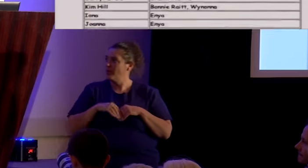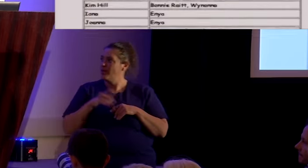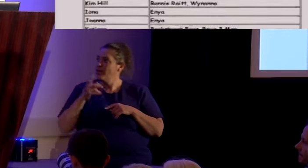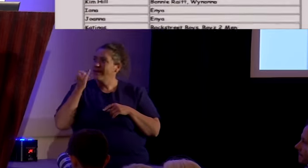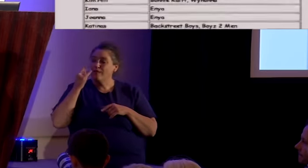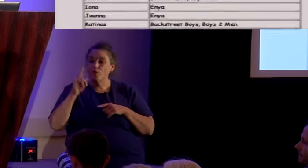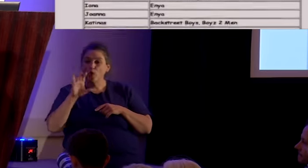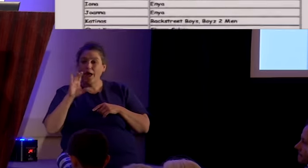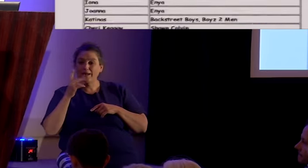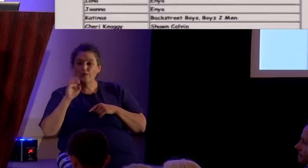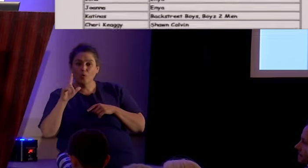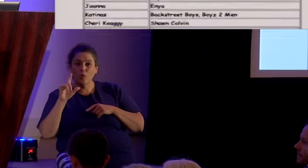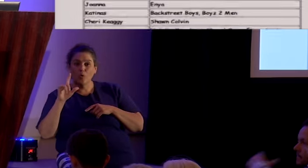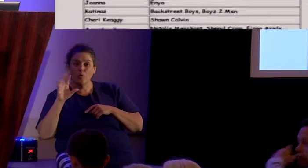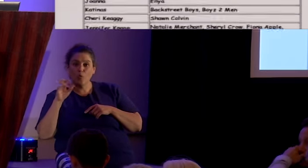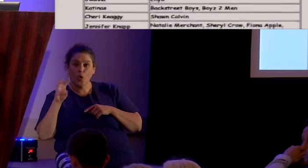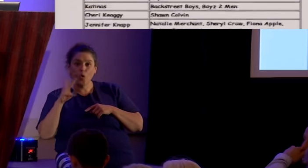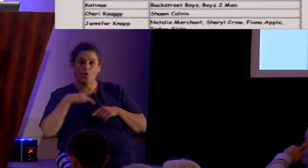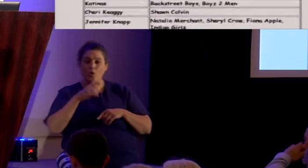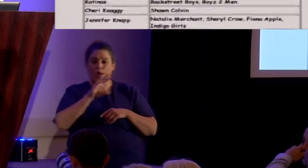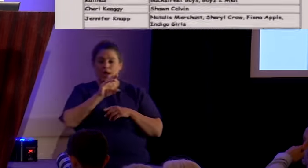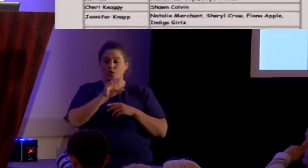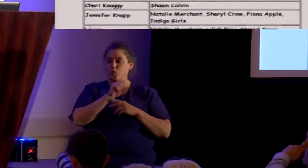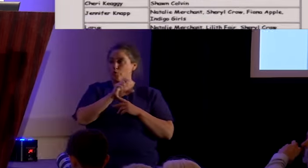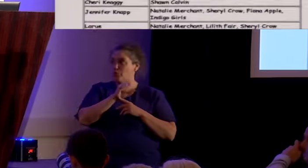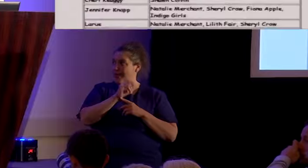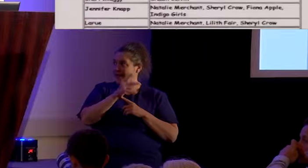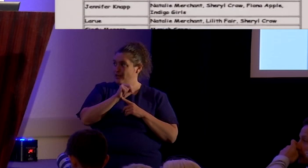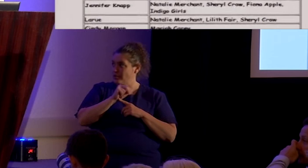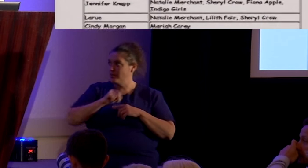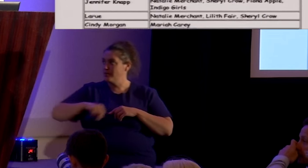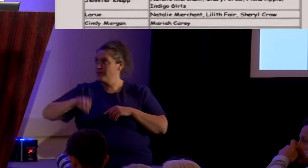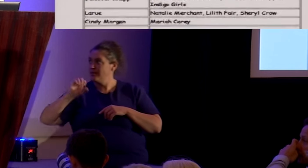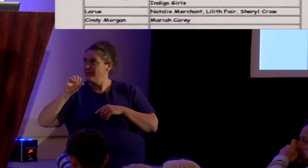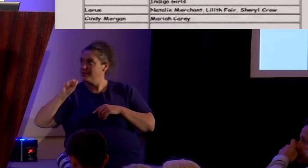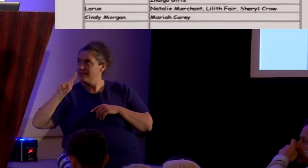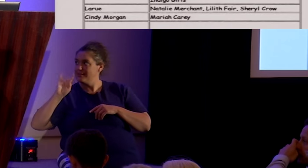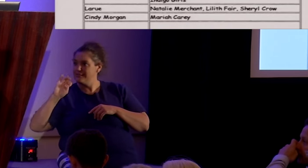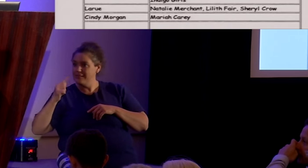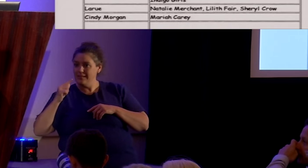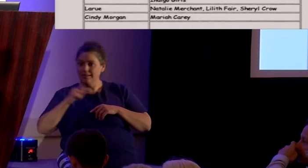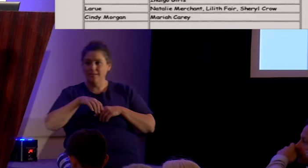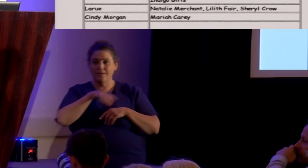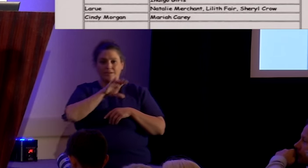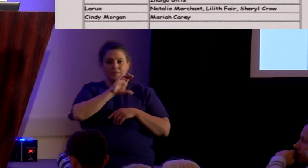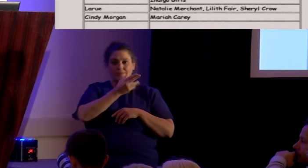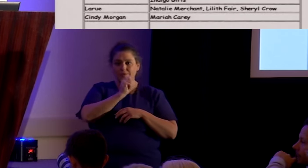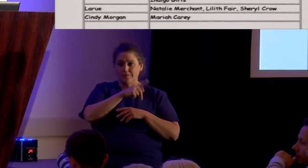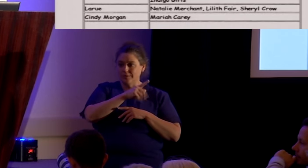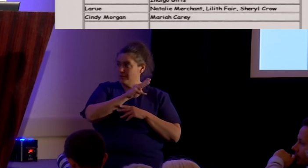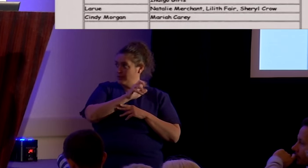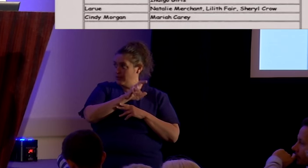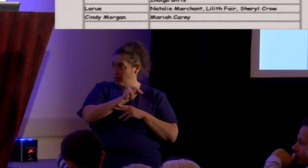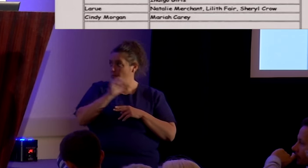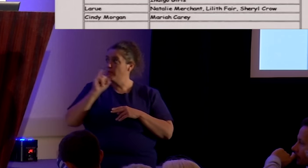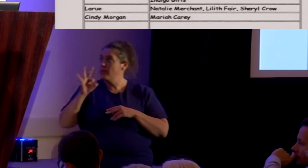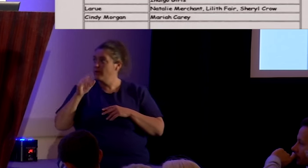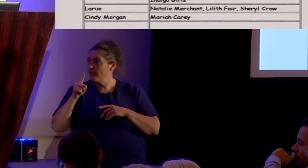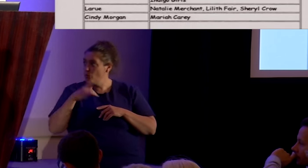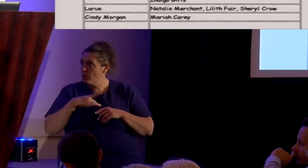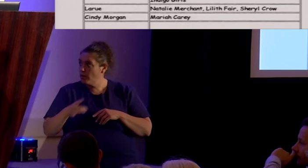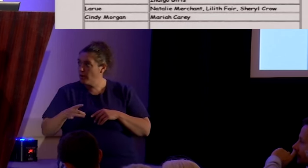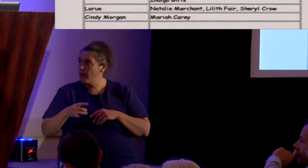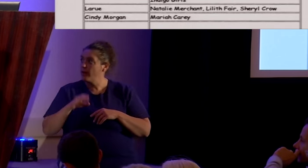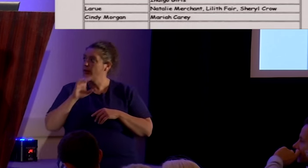ashton you like uh sting you like stephen curtis chapman how they got that correlation i have no idea you know if you like uh